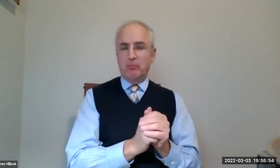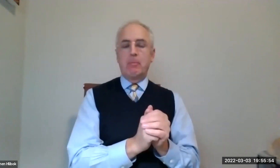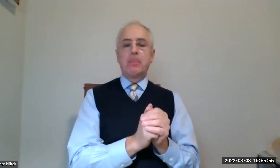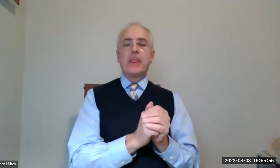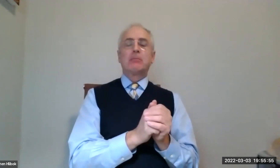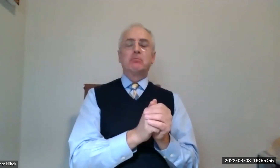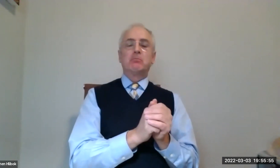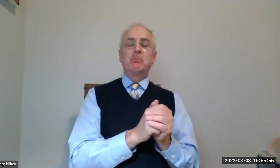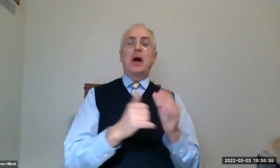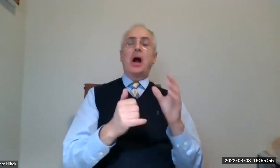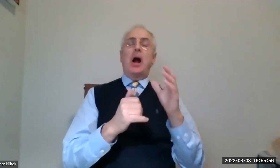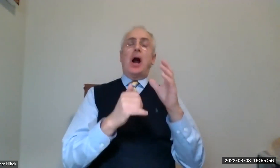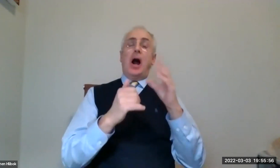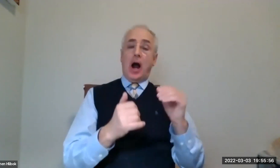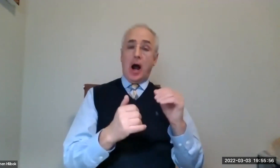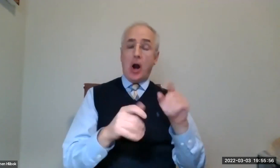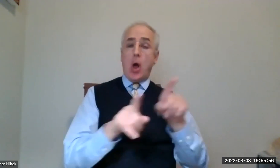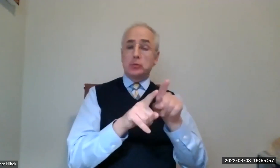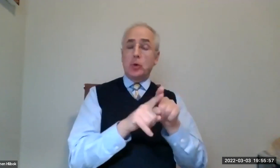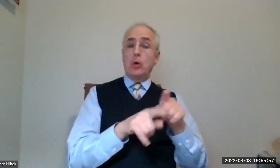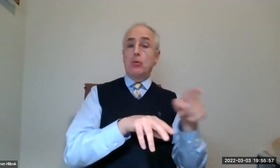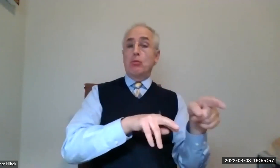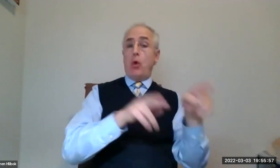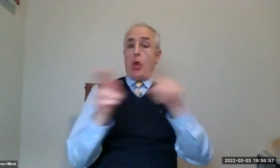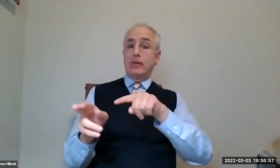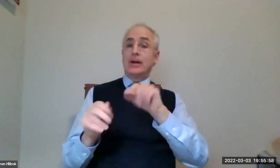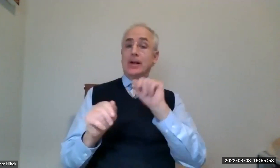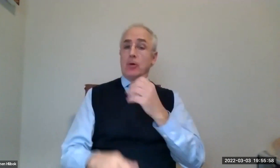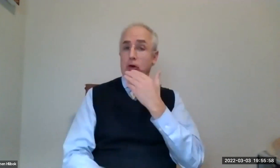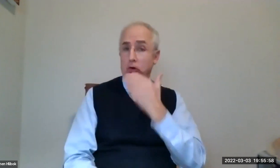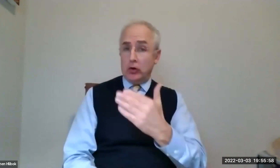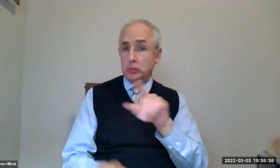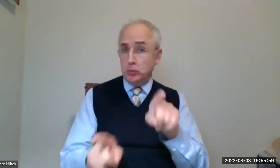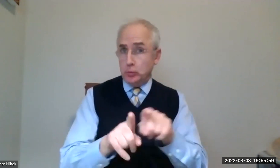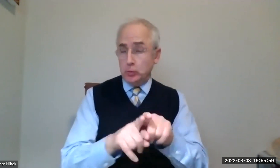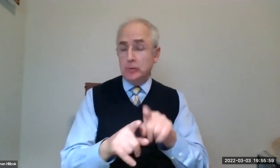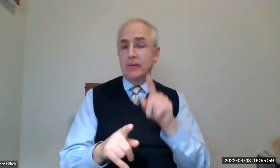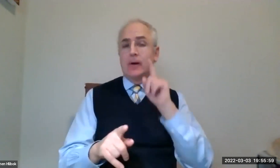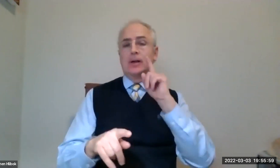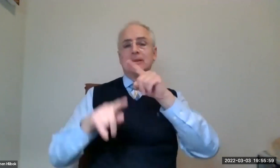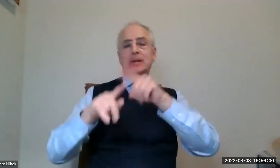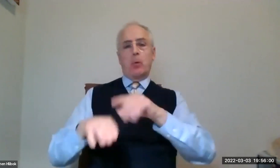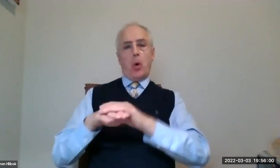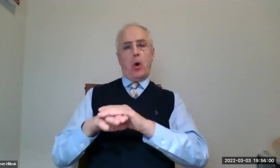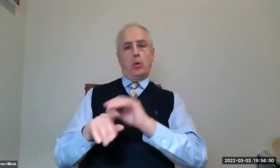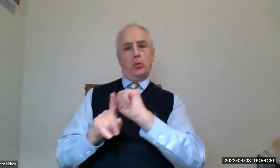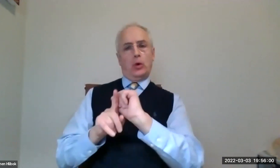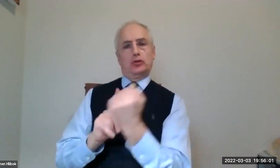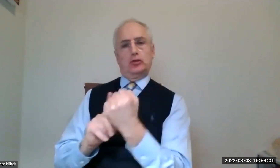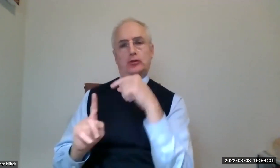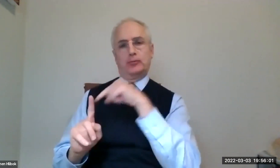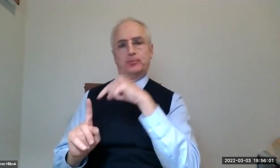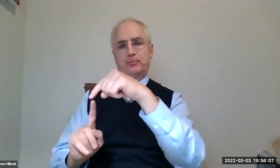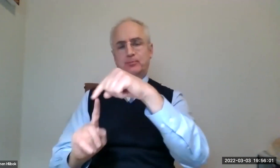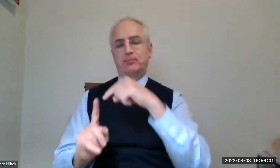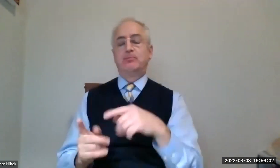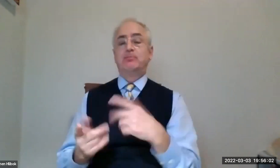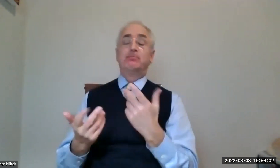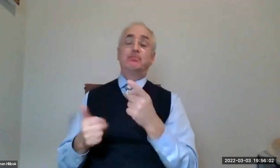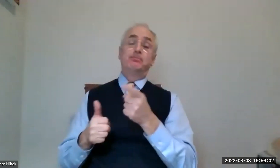And you'll be very glad that you've put money into your TSP. Rollovers can be good as well. It depends greatly on the